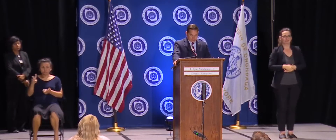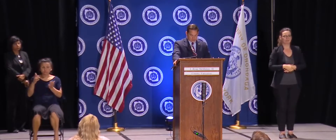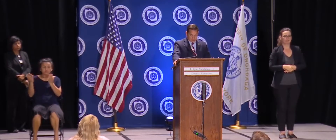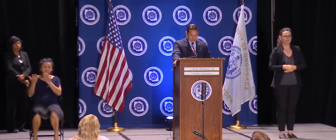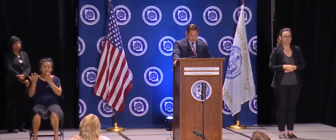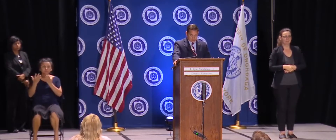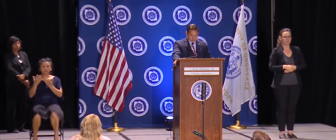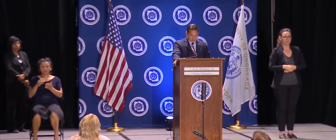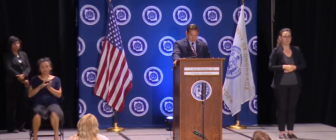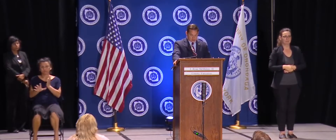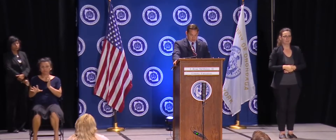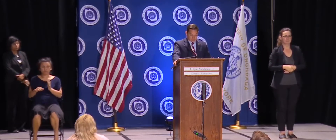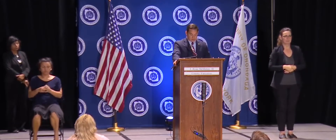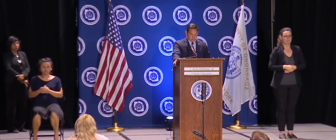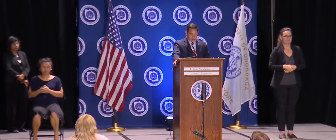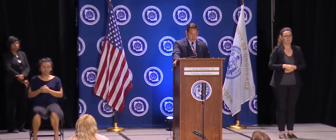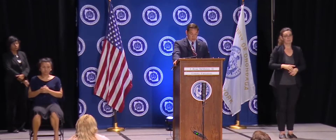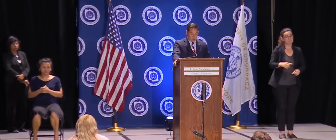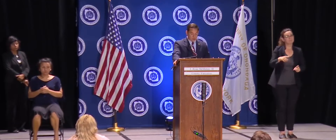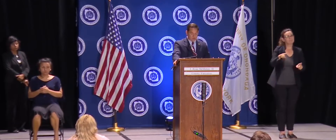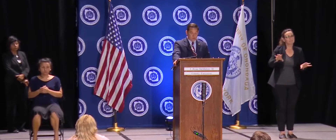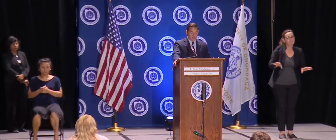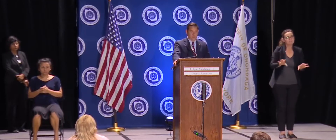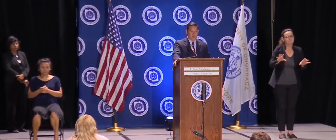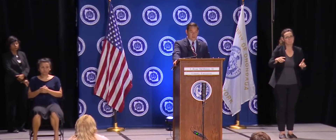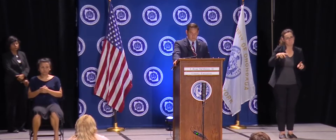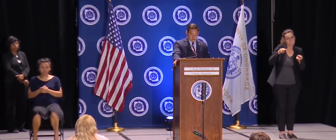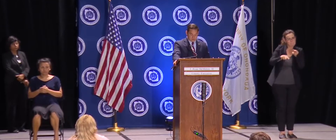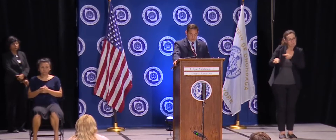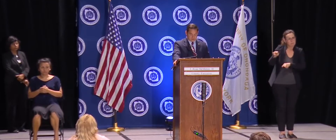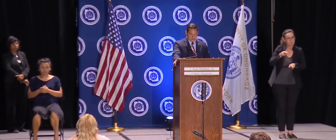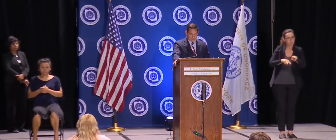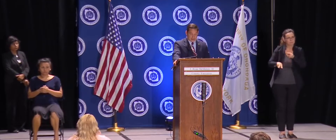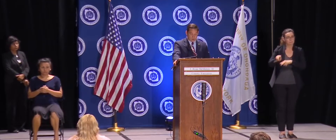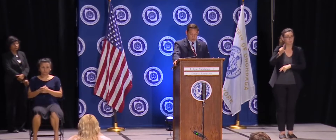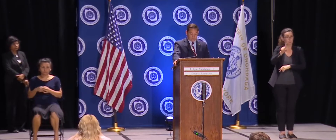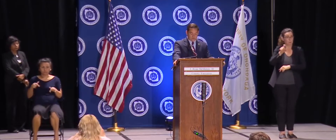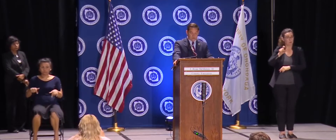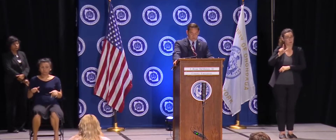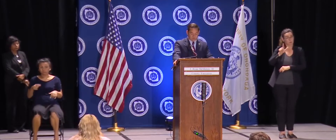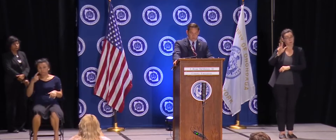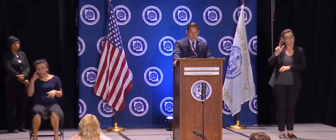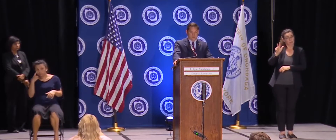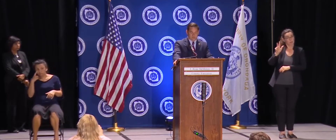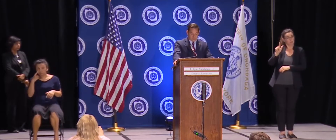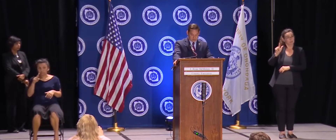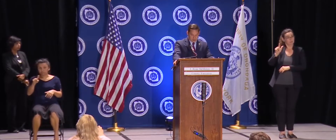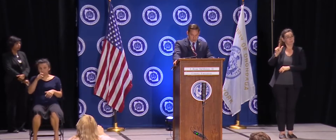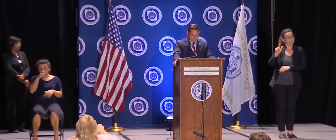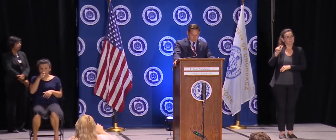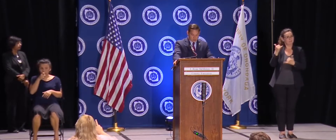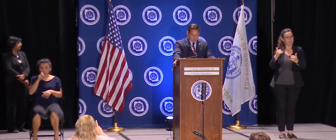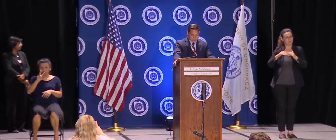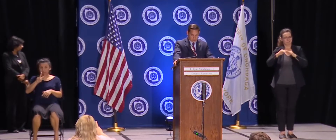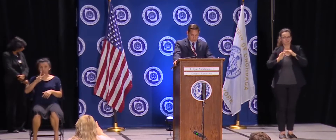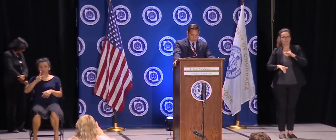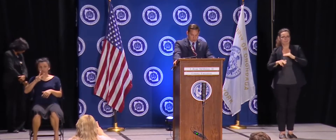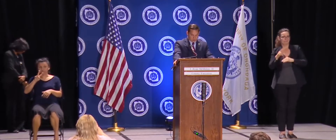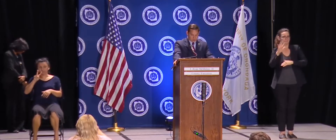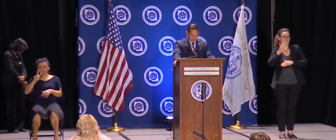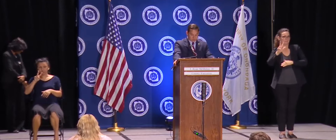Active cases, we're monitoring 123 active cases. That's down 53 from yesterday. So,